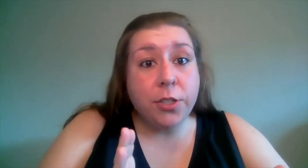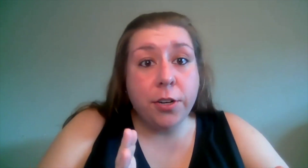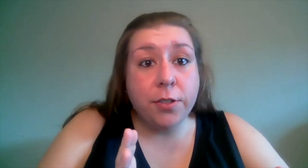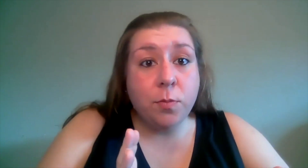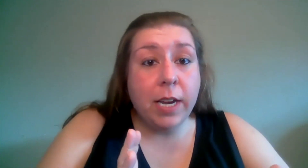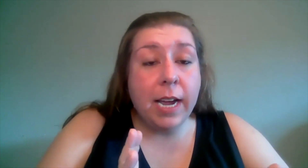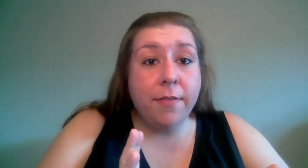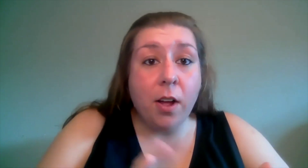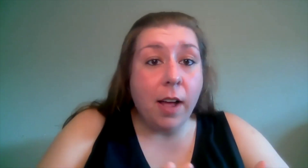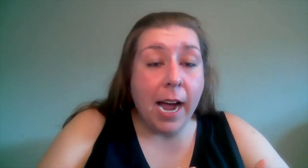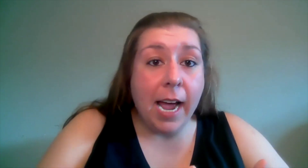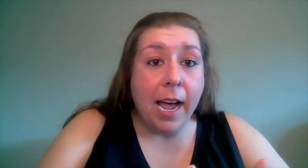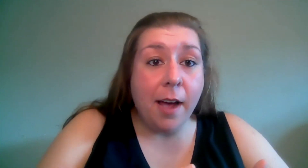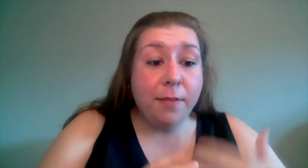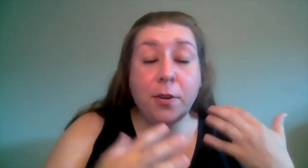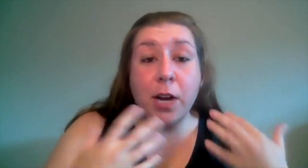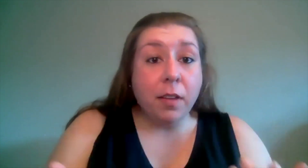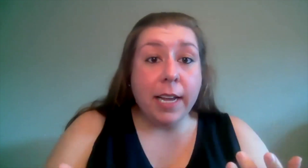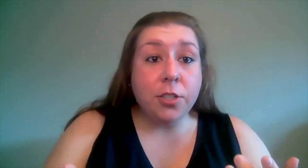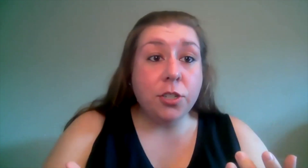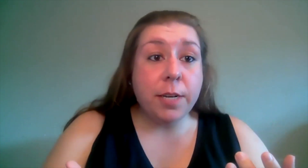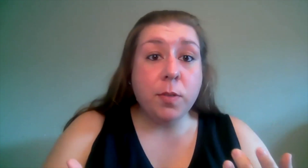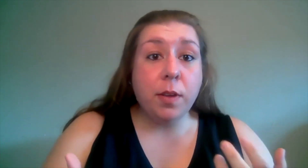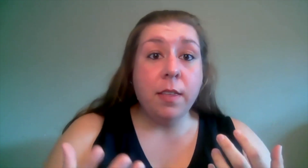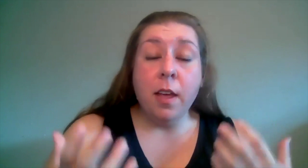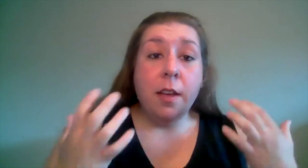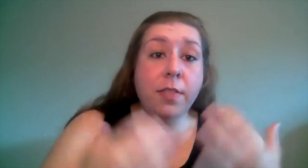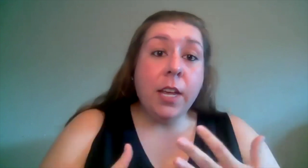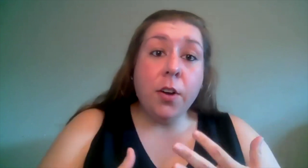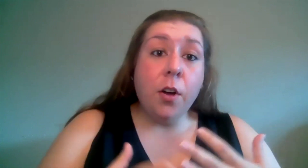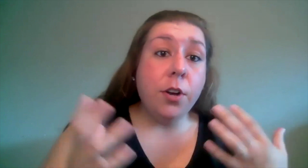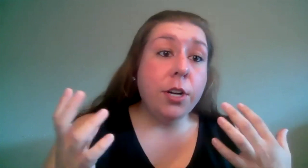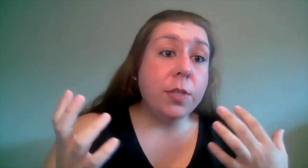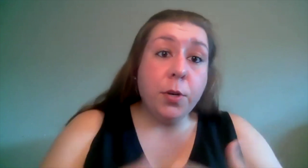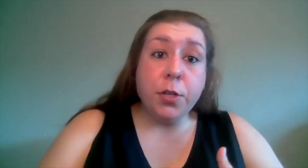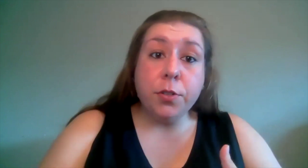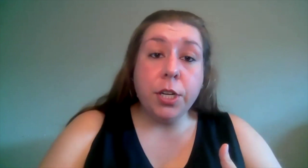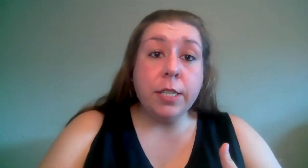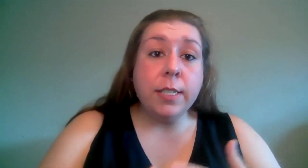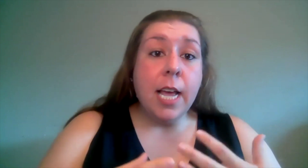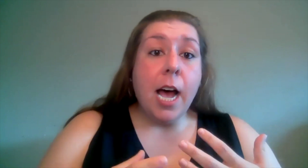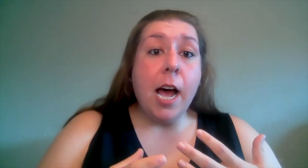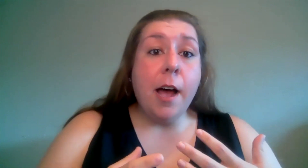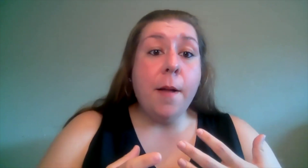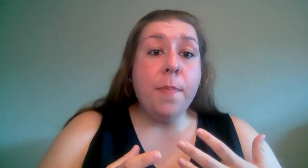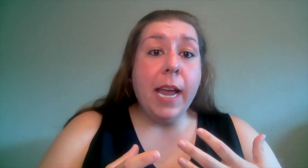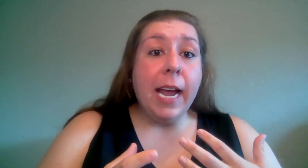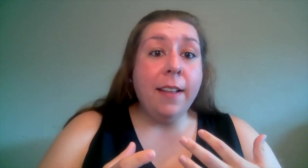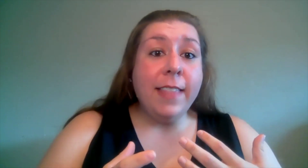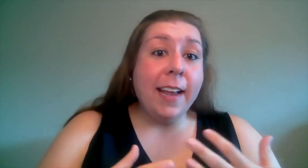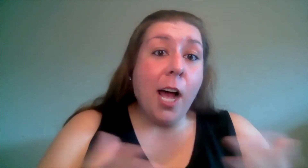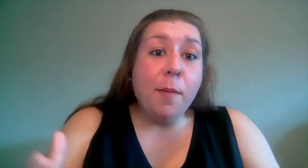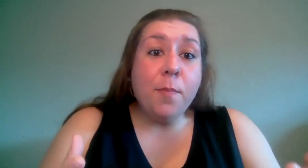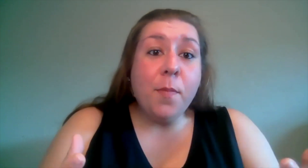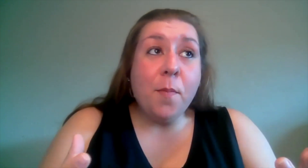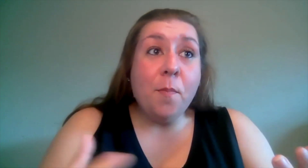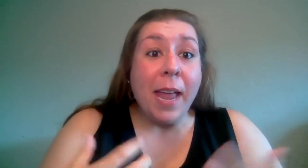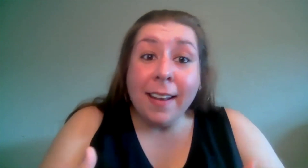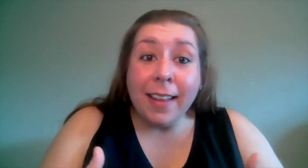shows we have i have great relationships with theater owners producers um and they come mainly